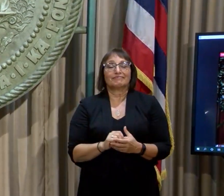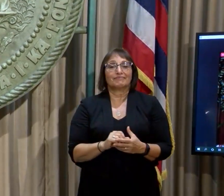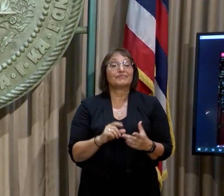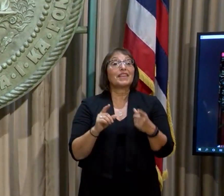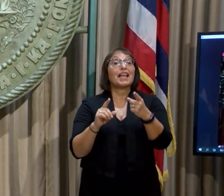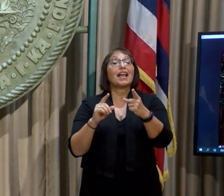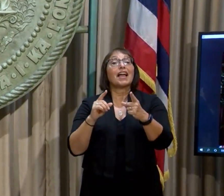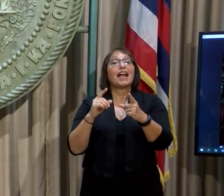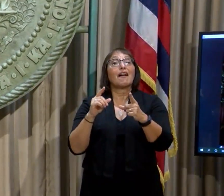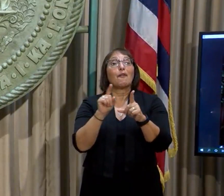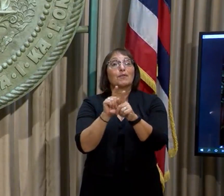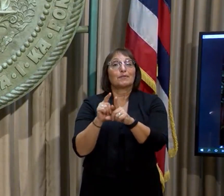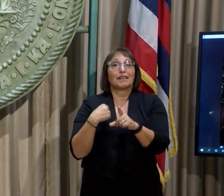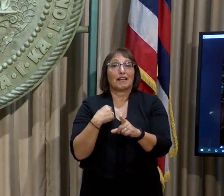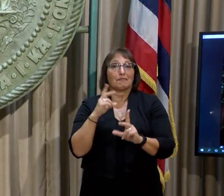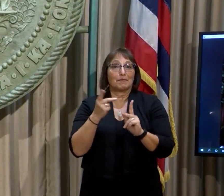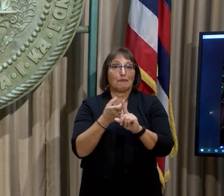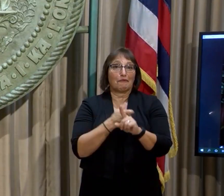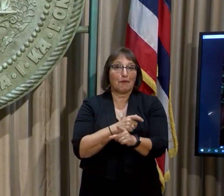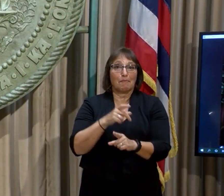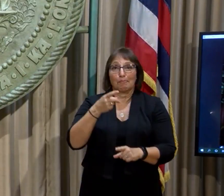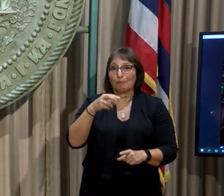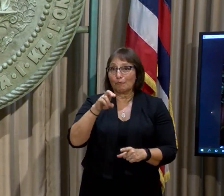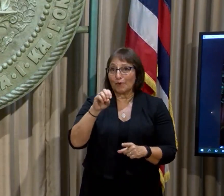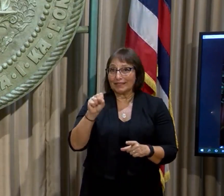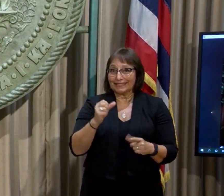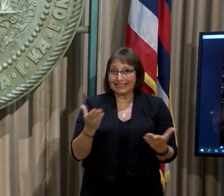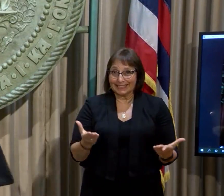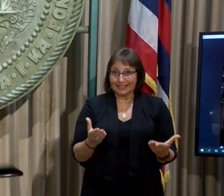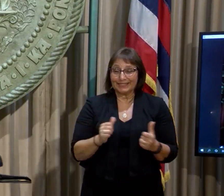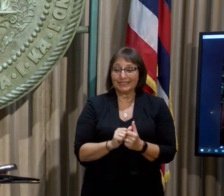as participating virtually. And with that, Governor Ige.